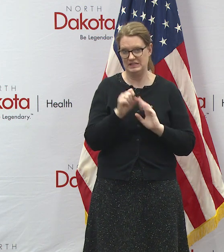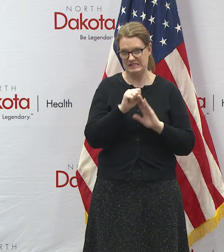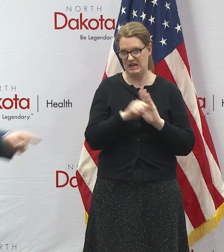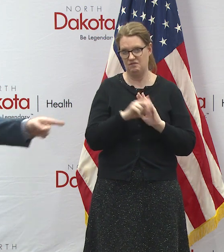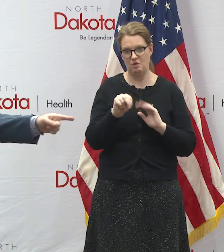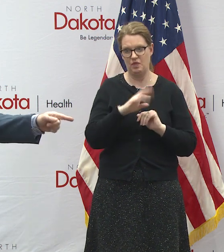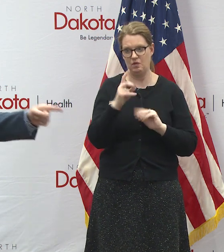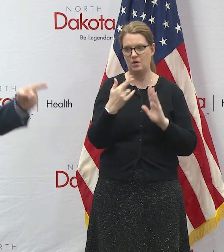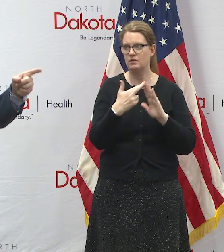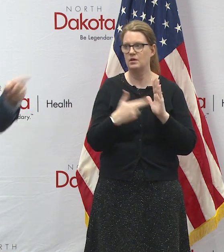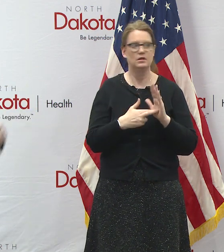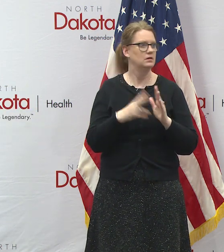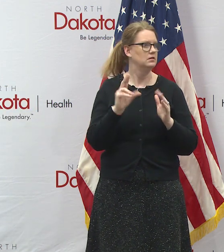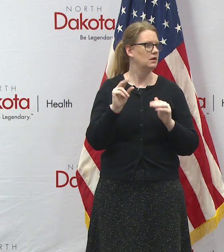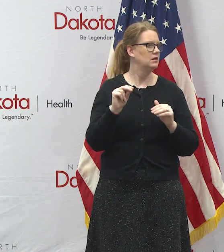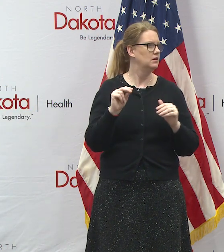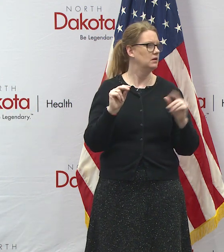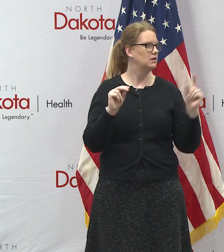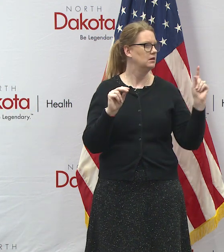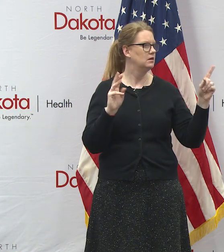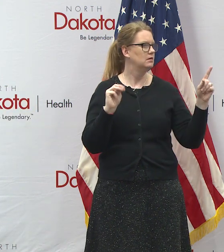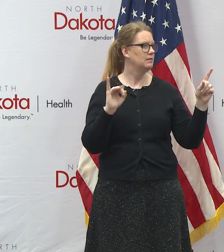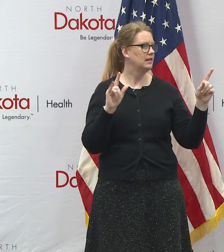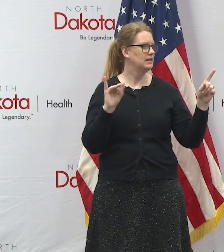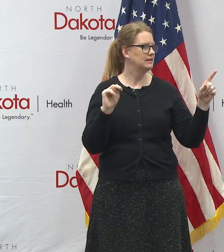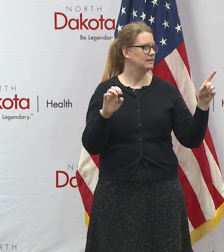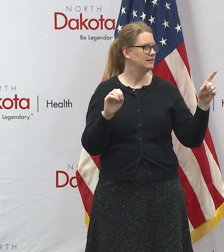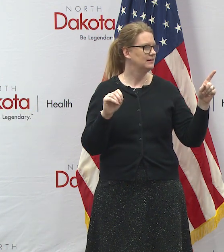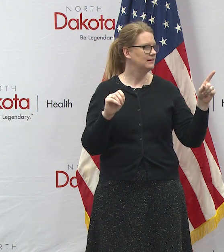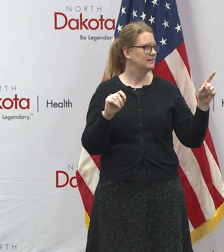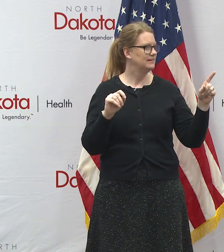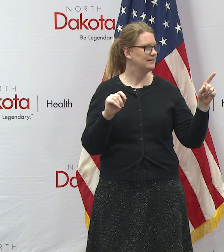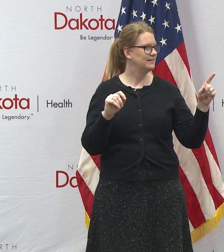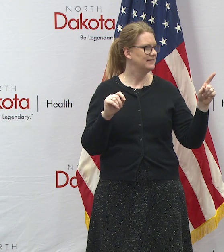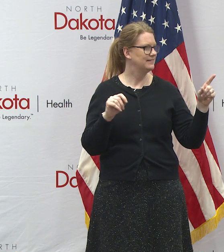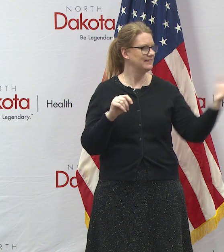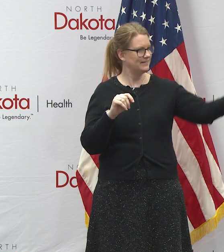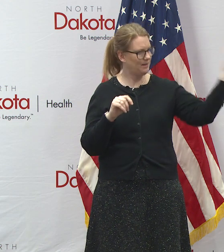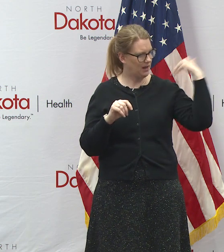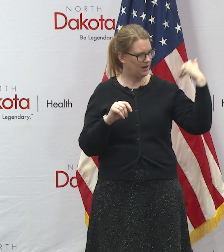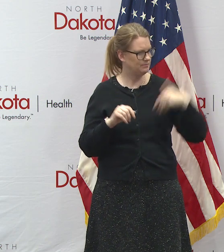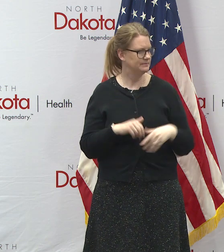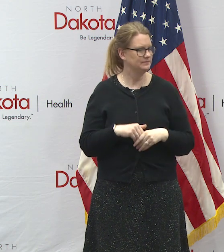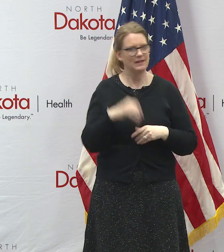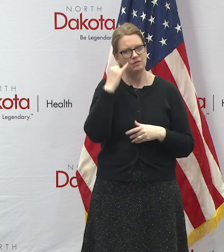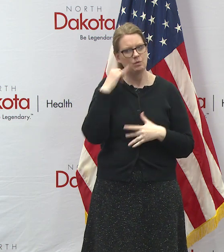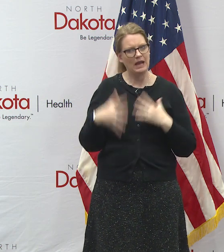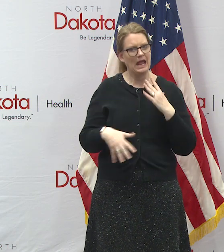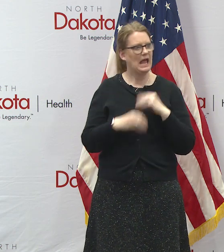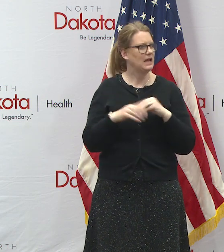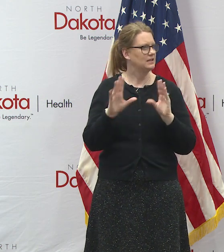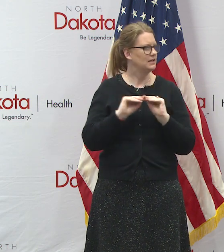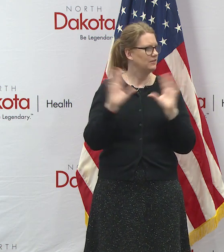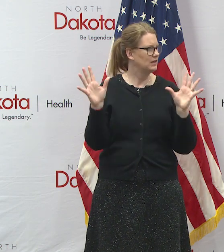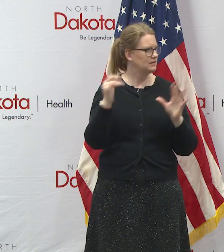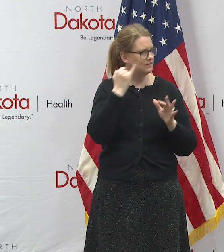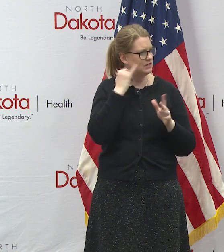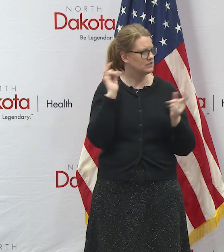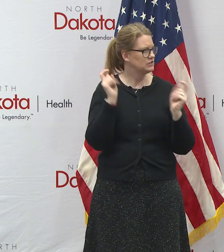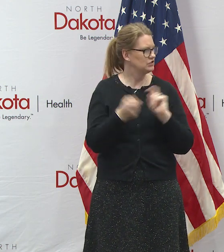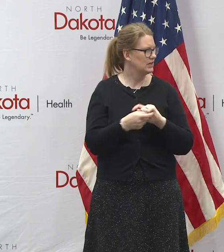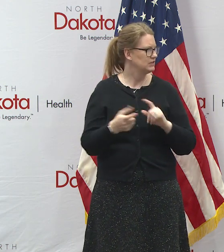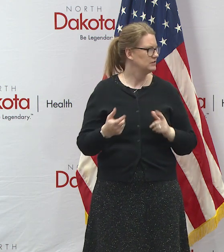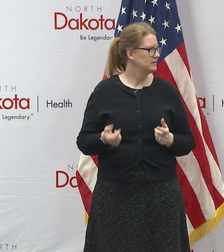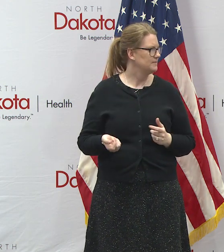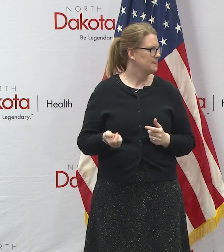of north dakota and the guidance is myelin is did come on up if you want to add to that if there is a change that i didn't know